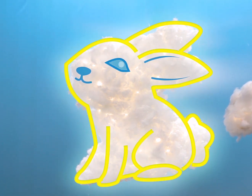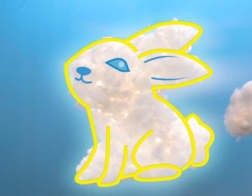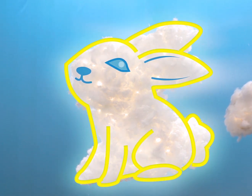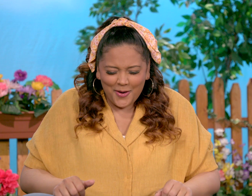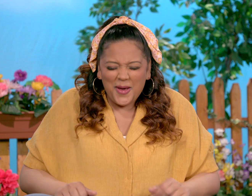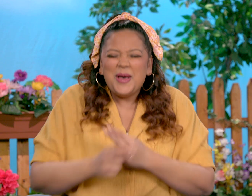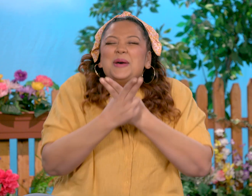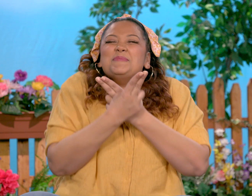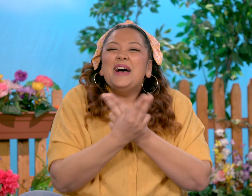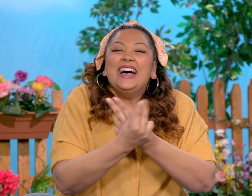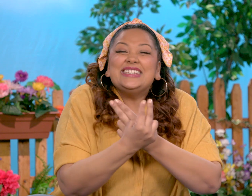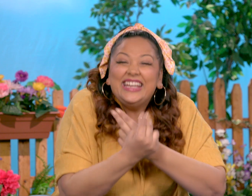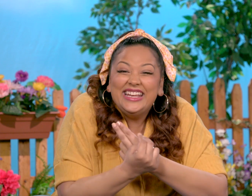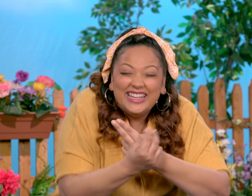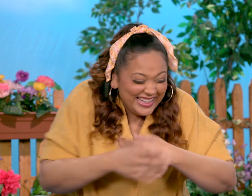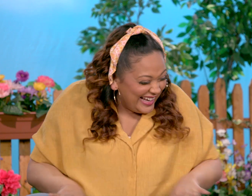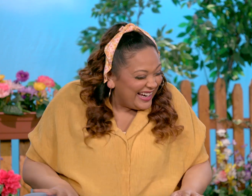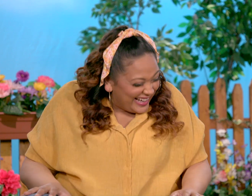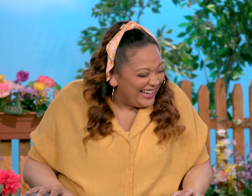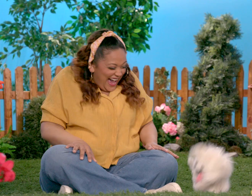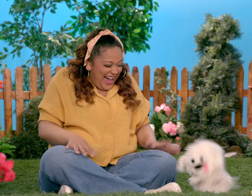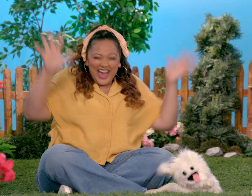It's a bunny shaped cloud, yay.